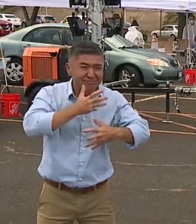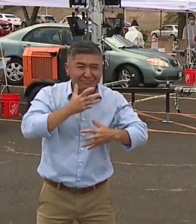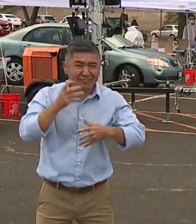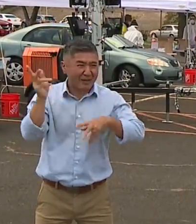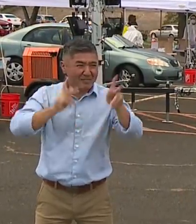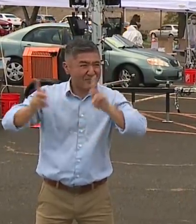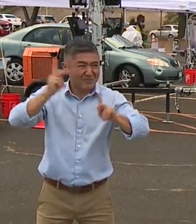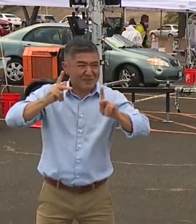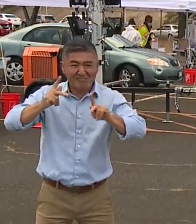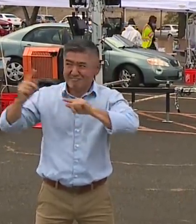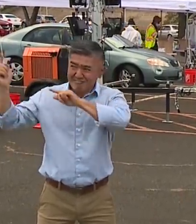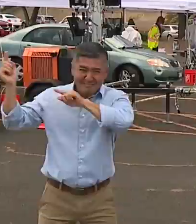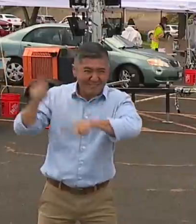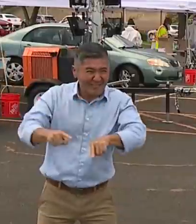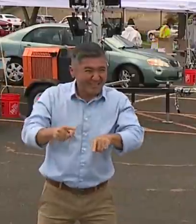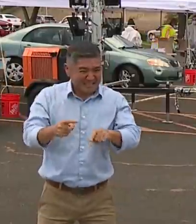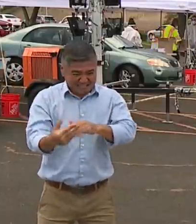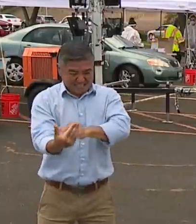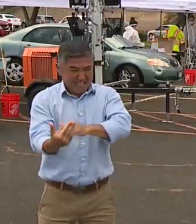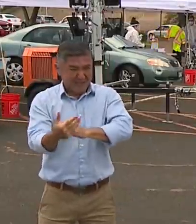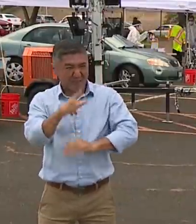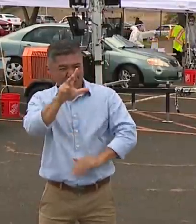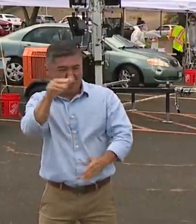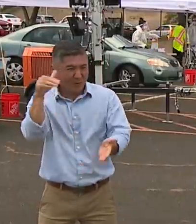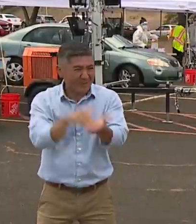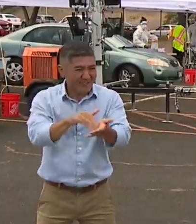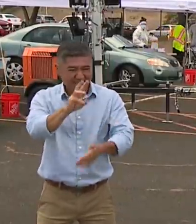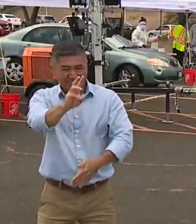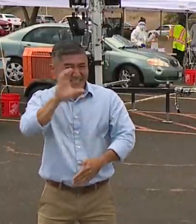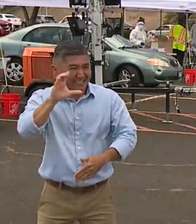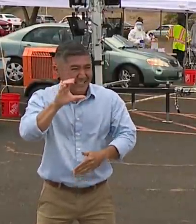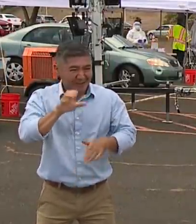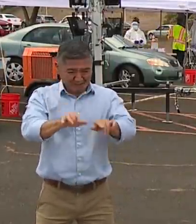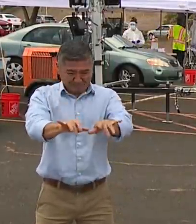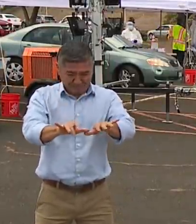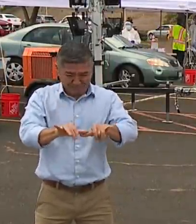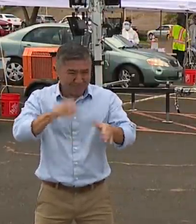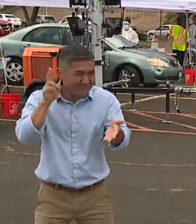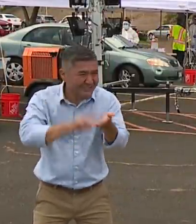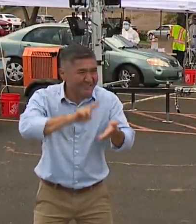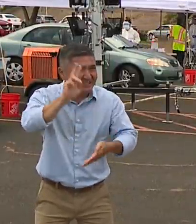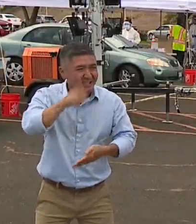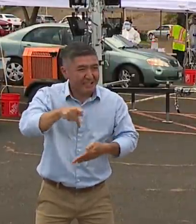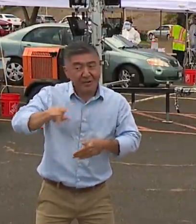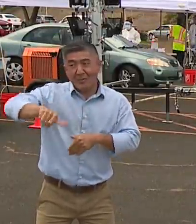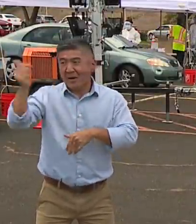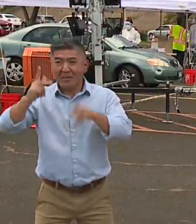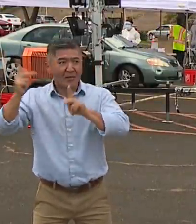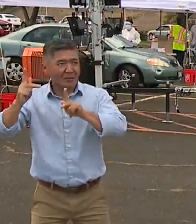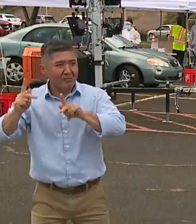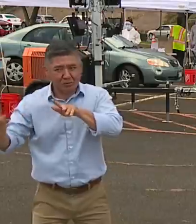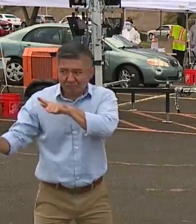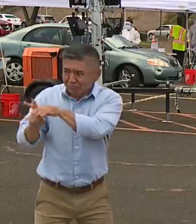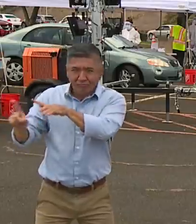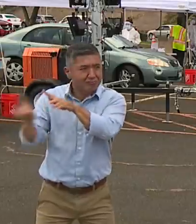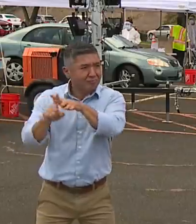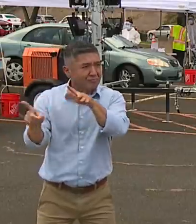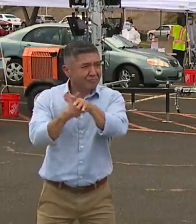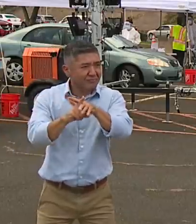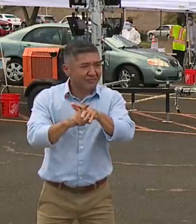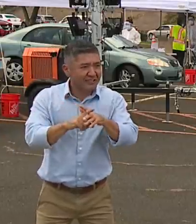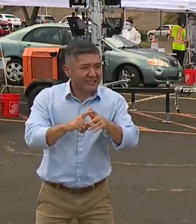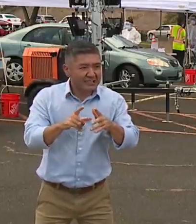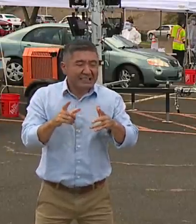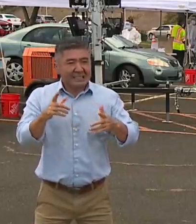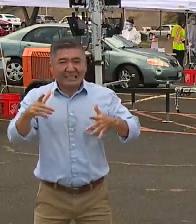You know, as of this morning, 3,600 people signed up on the website, and of course others are showing up, and we have issues